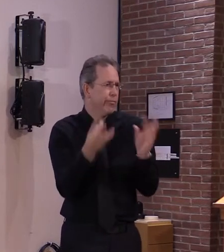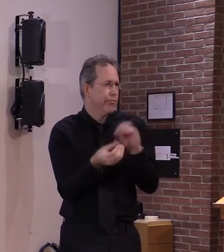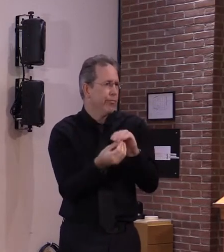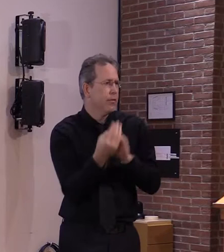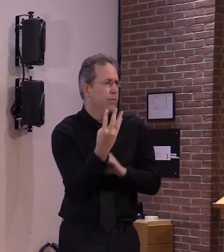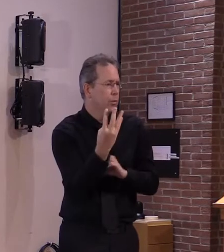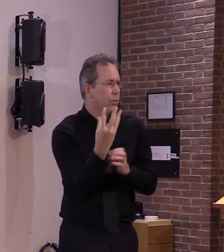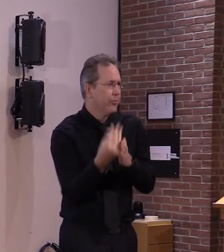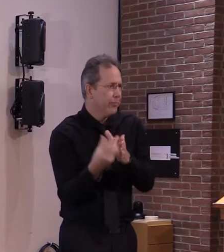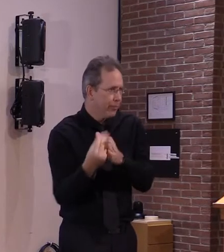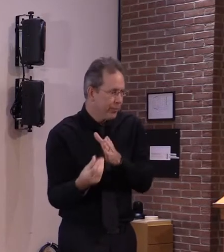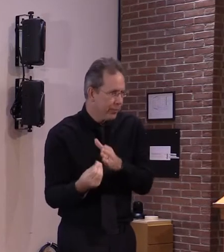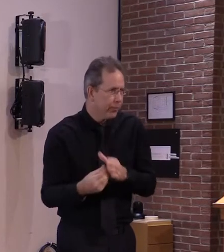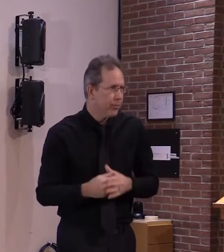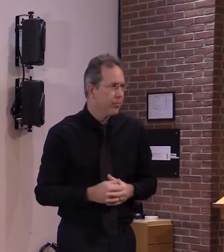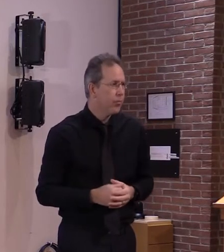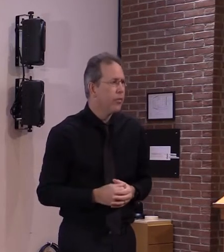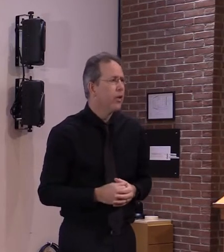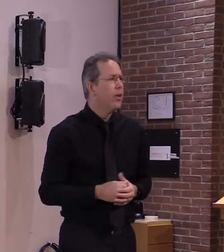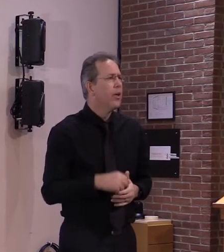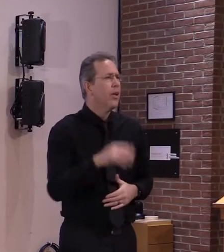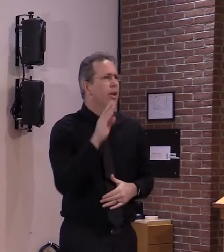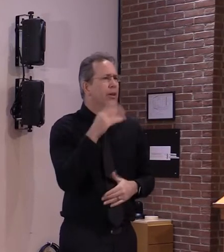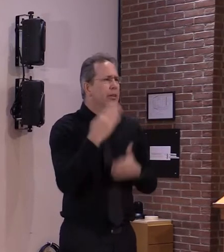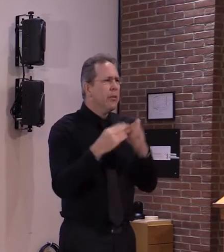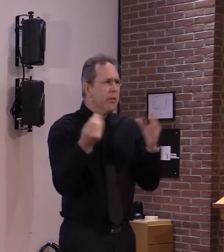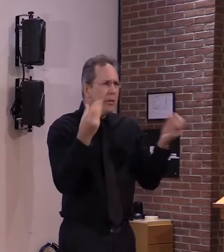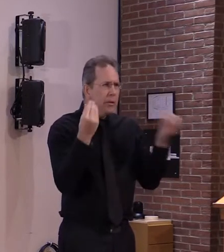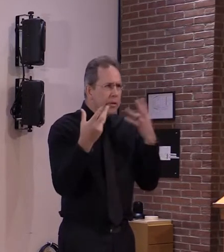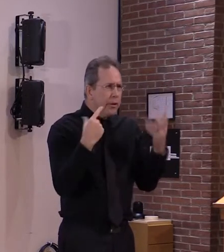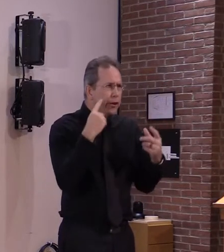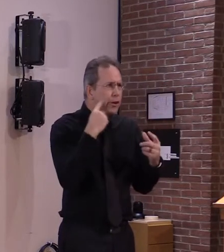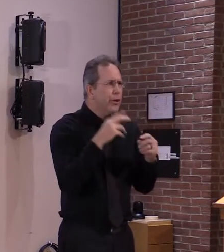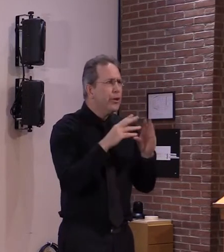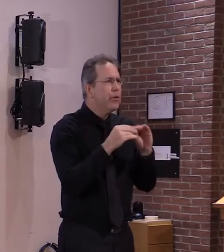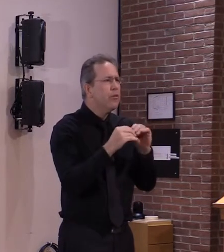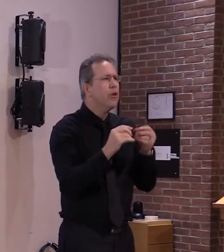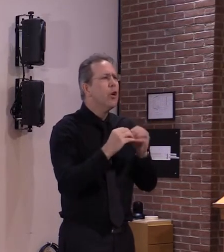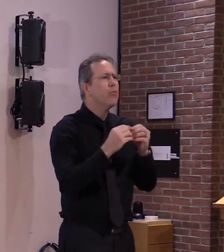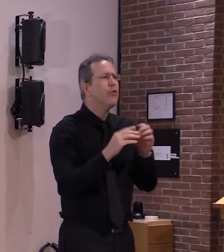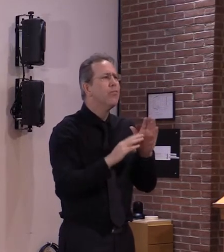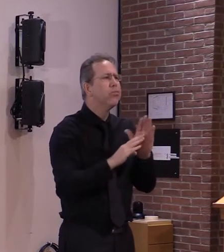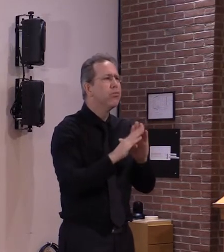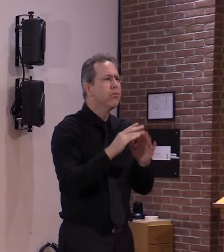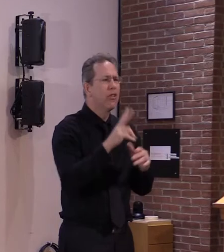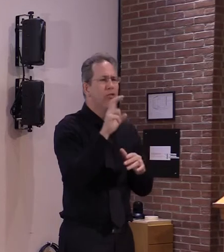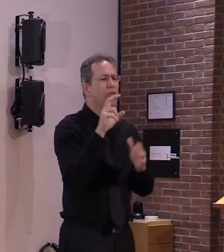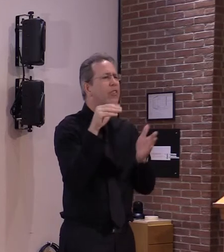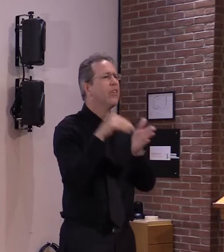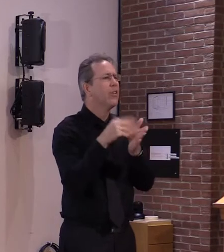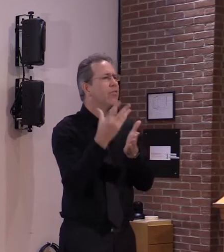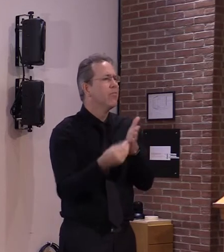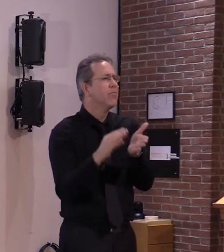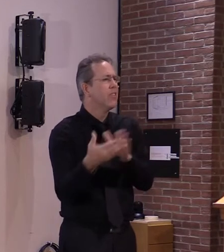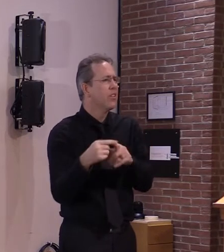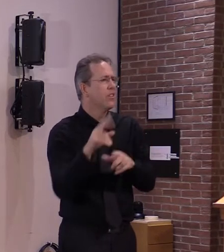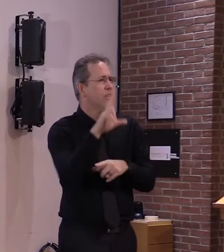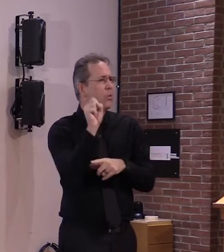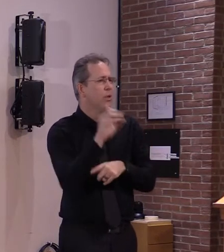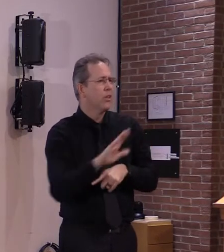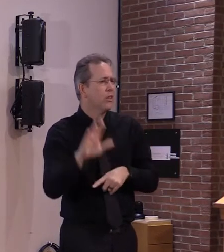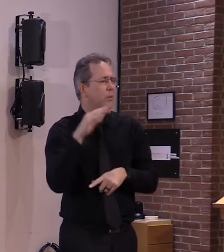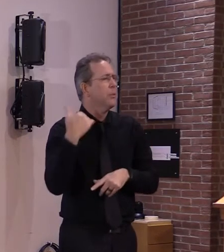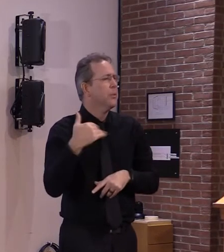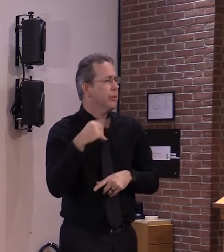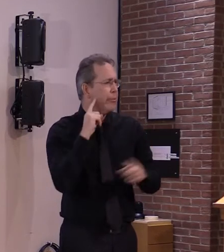milestone yesterday with 300 000 deaths though my comments this morning are mainly upbeat and